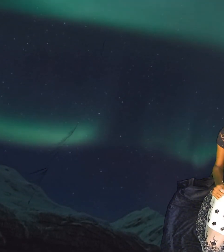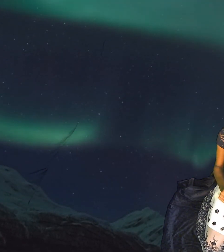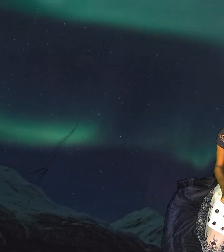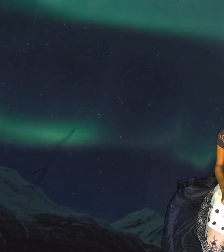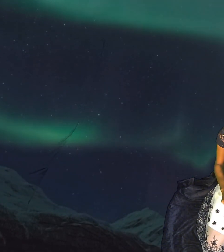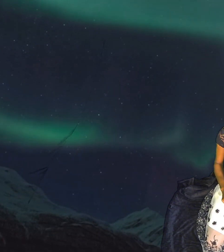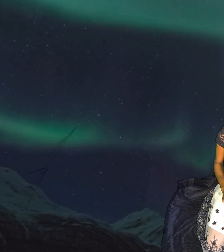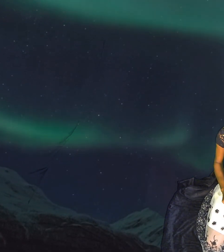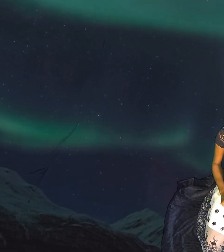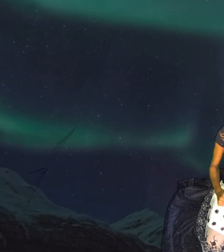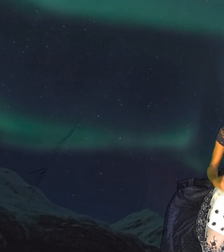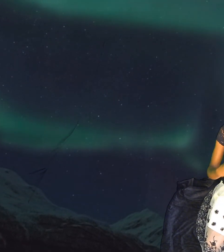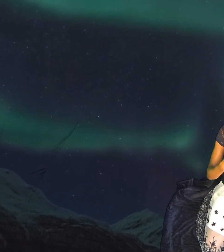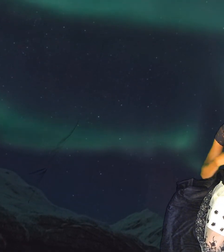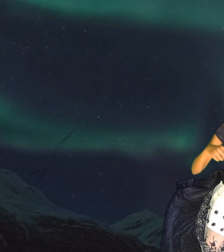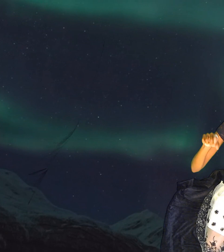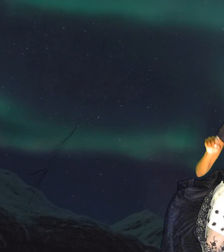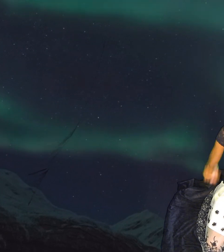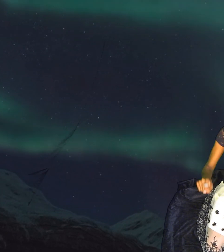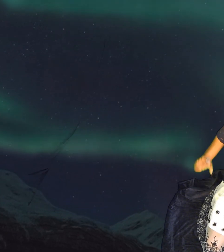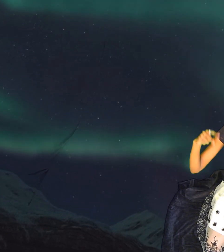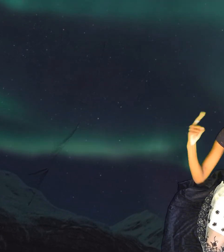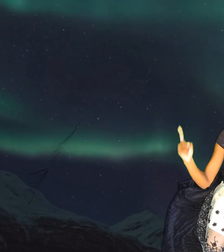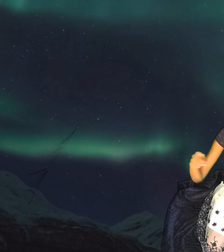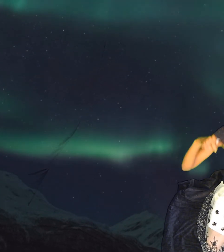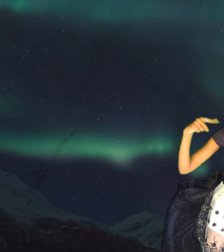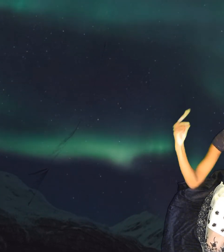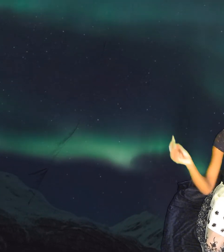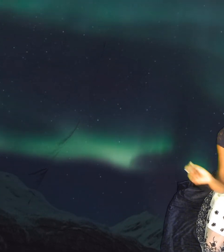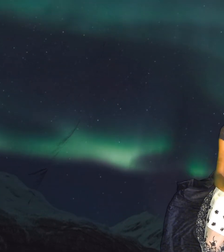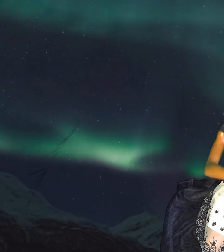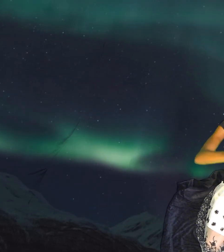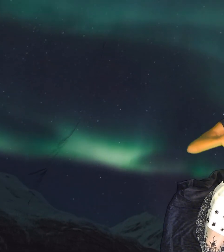I can only imagine